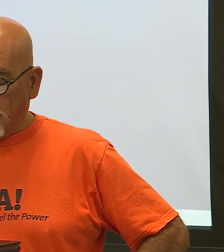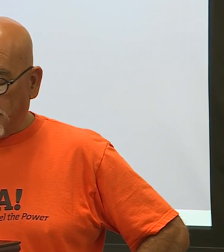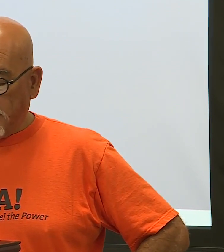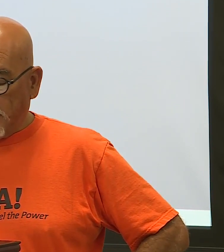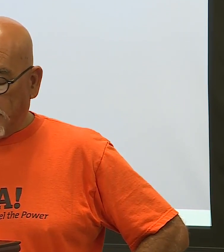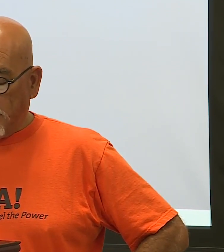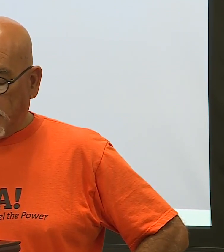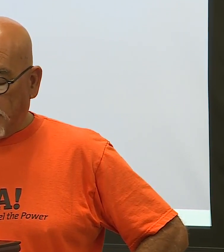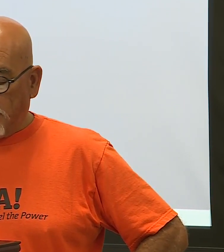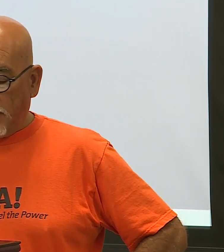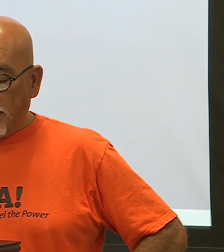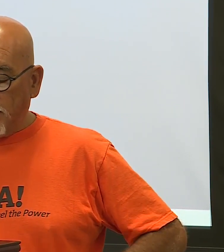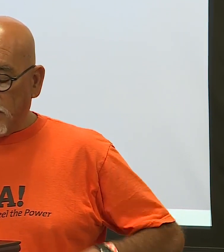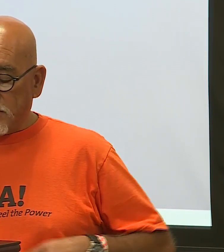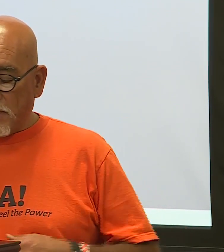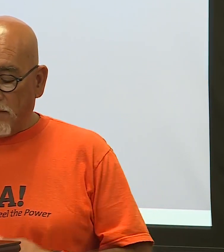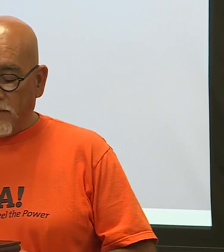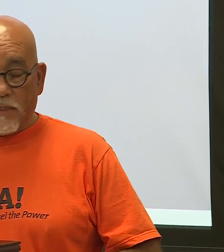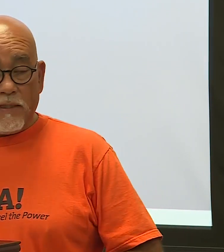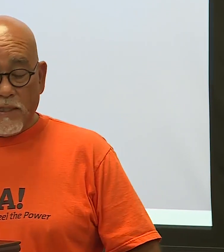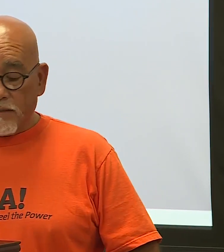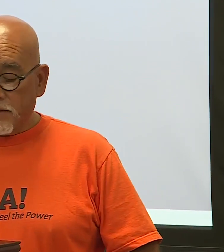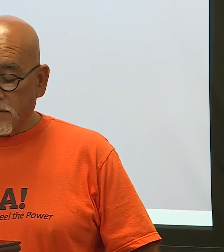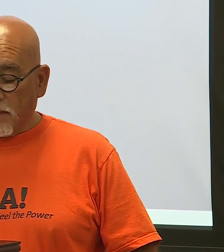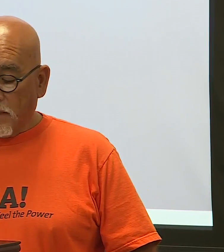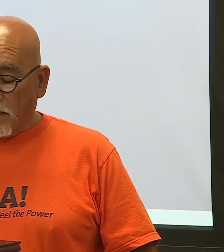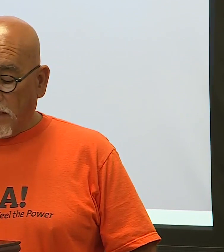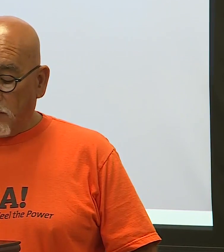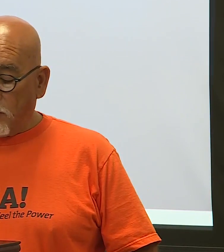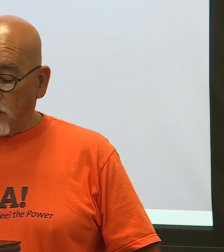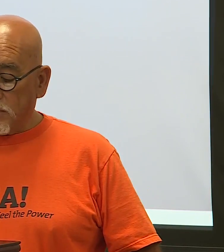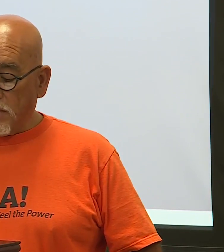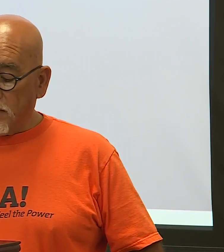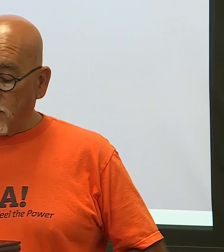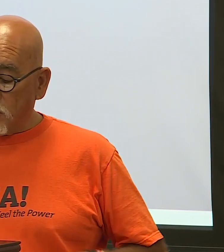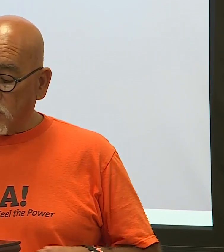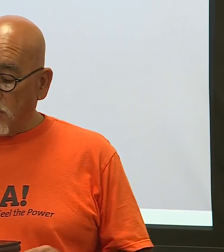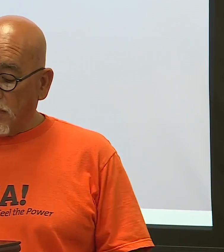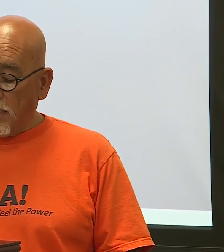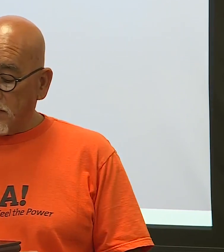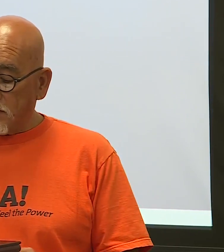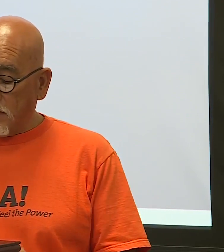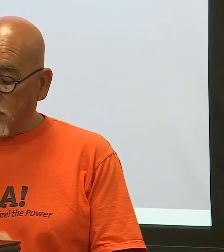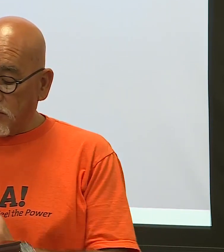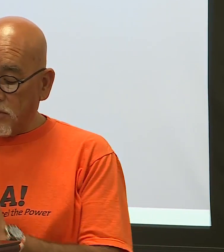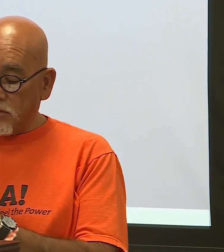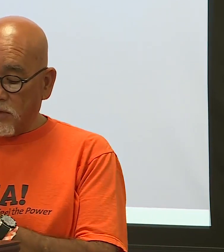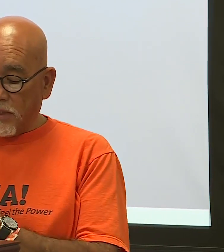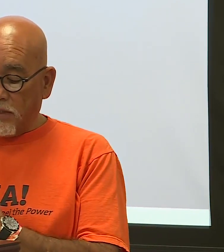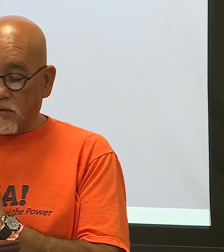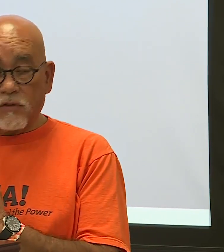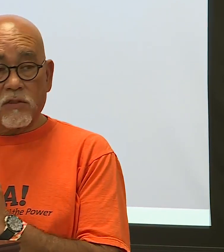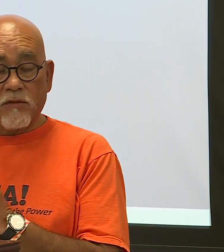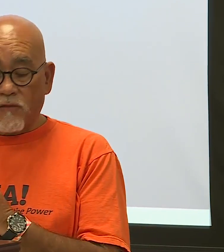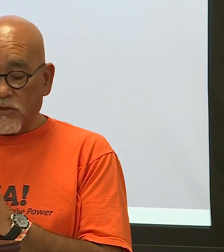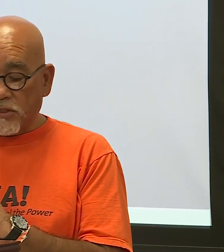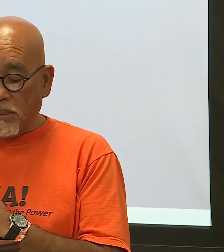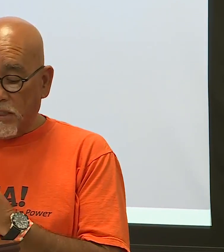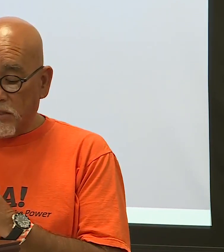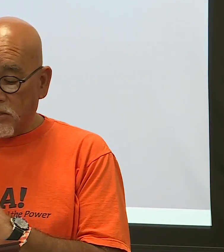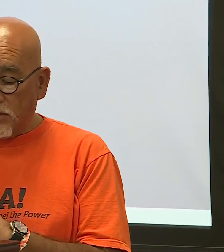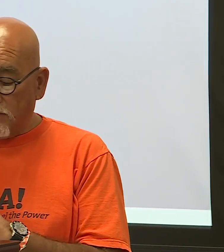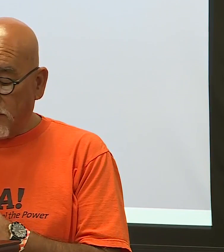my name is Sal Valadez. I represent the Missouri-Kansas Labor District Council's